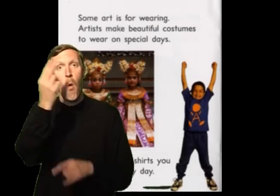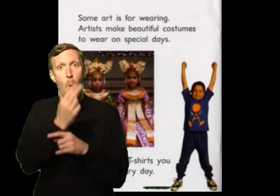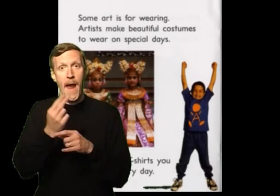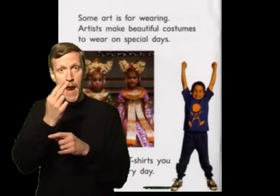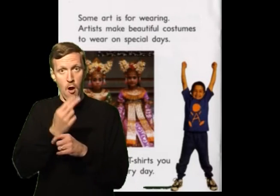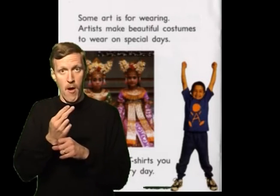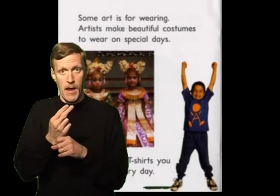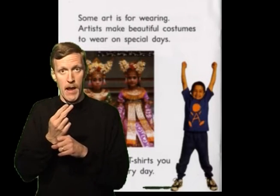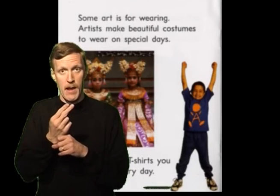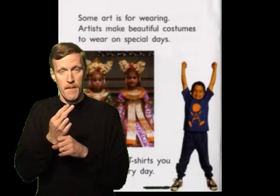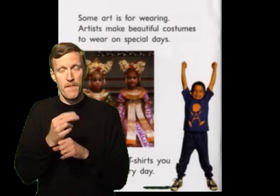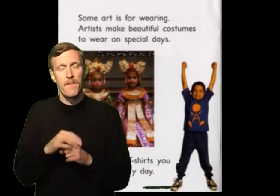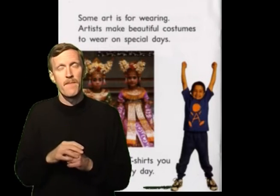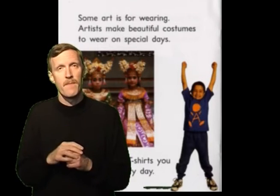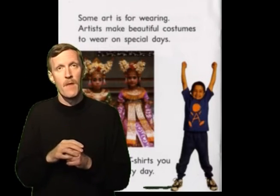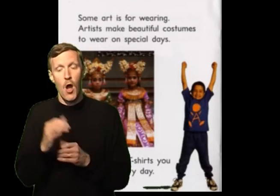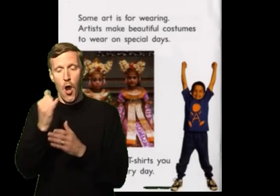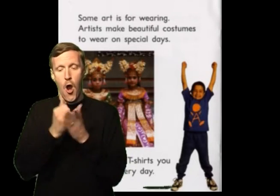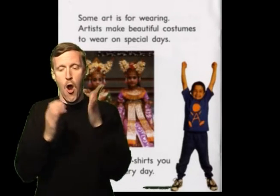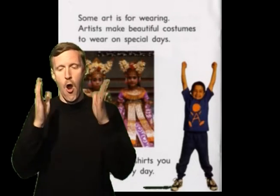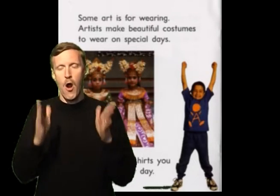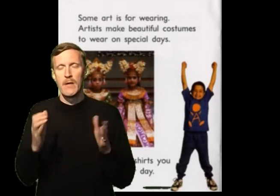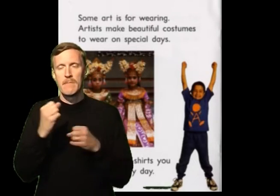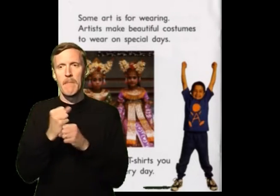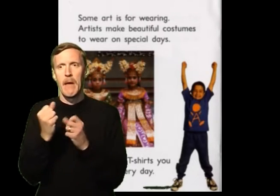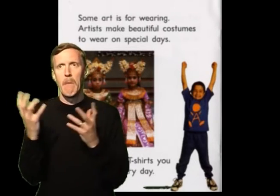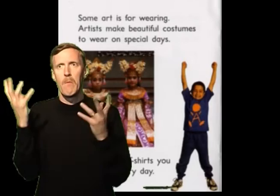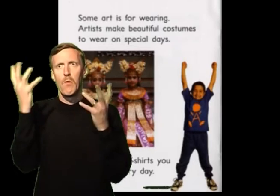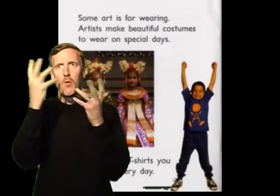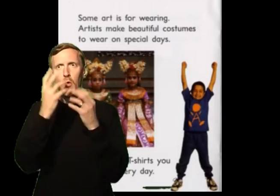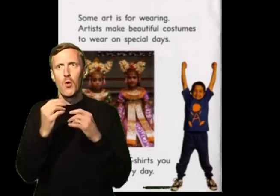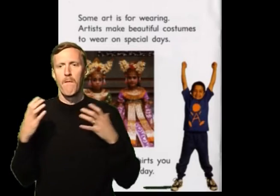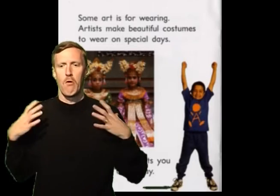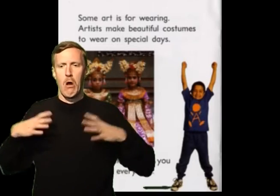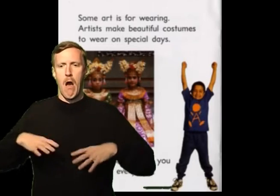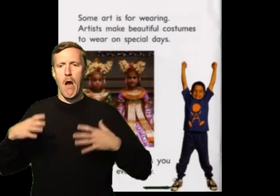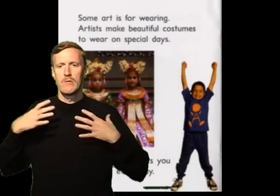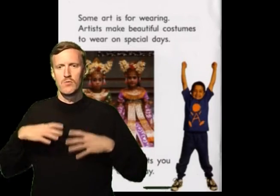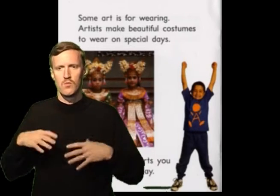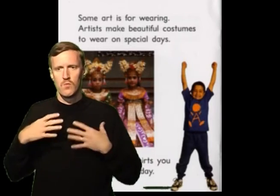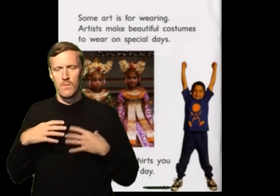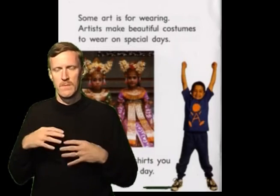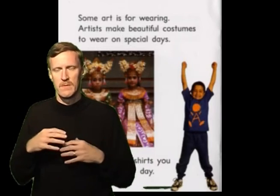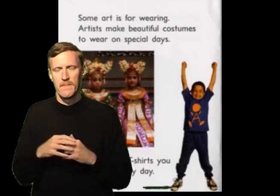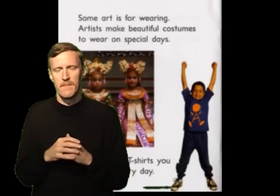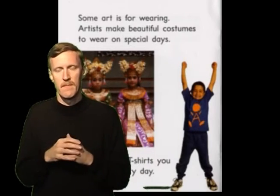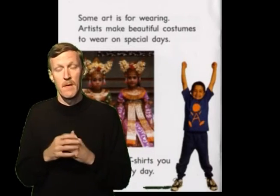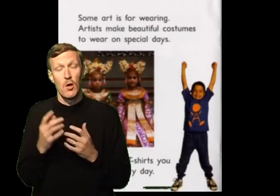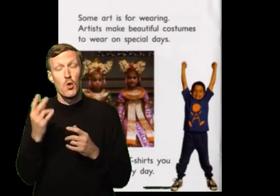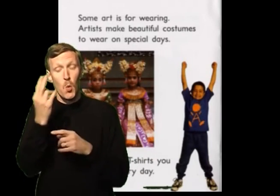Some art is for wearing. Artists make beautiful costumes to wear on special days.